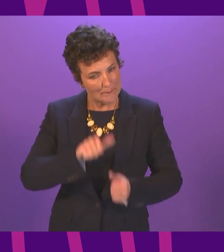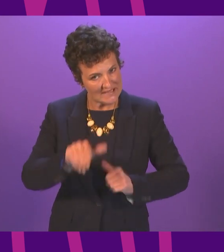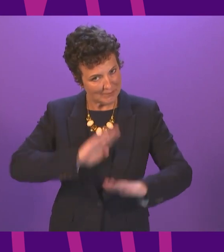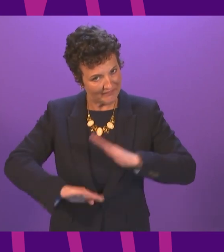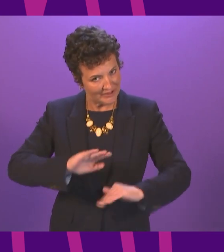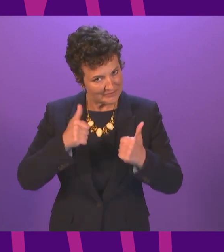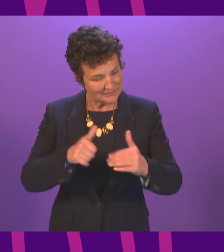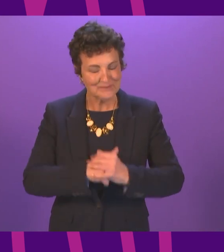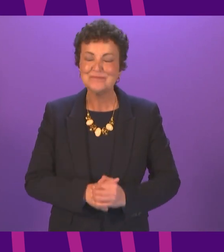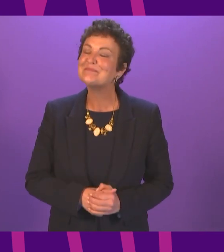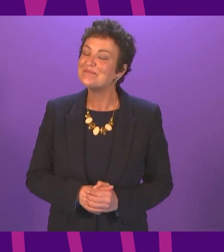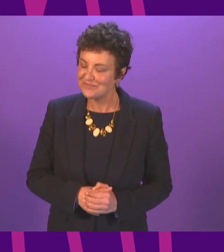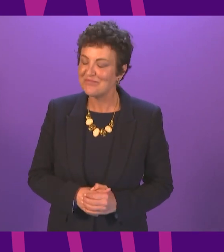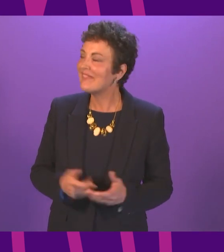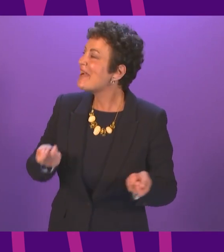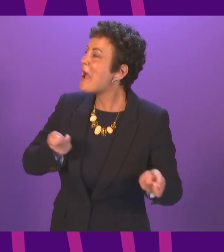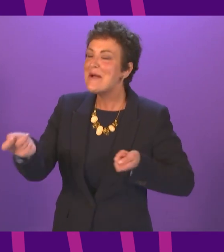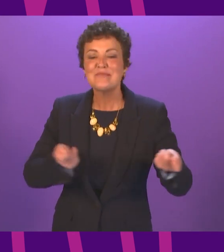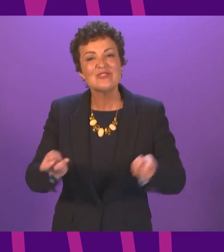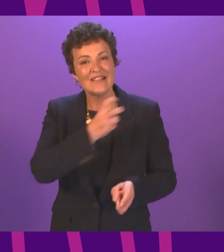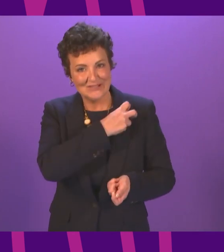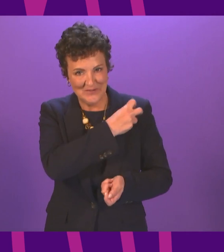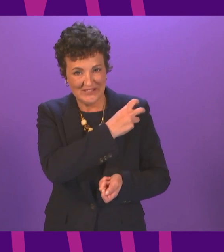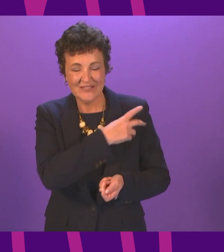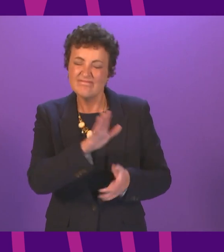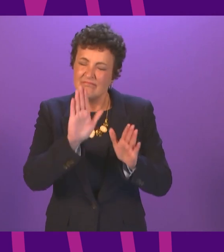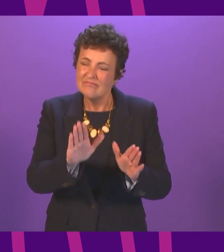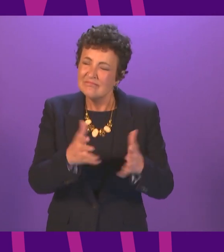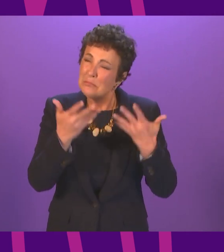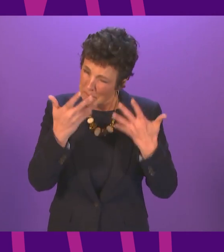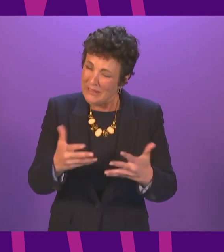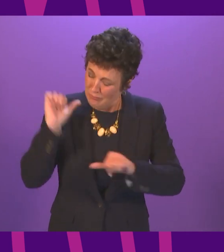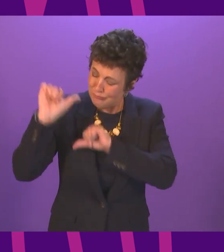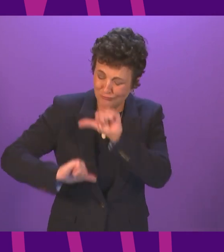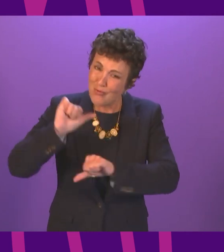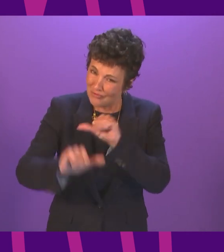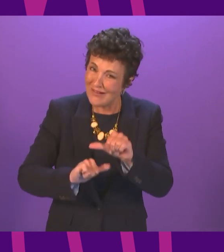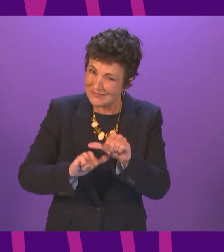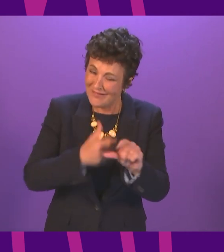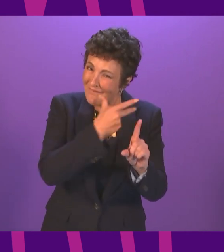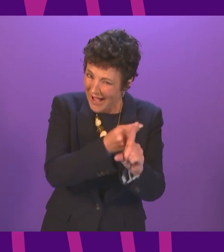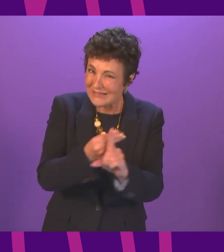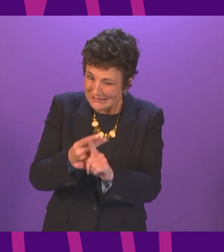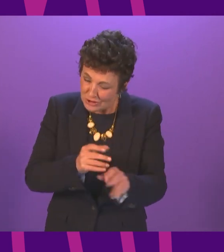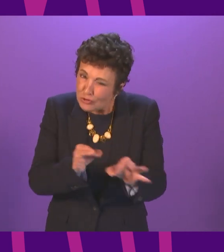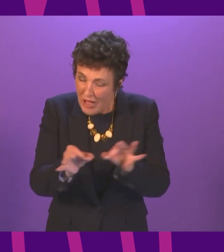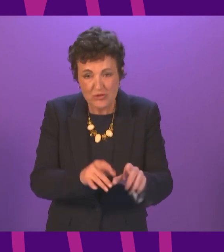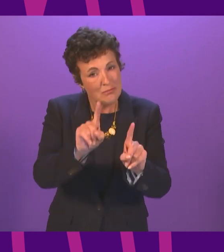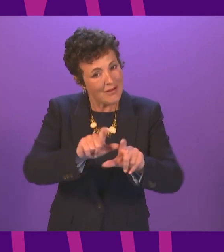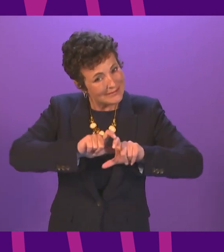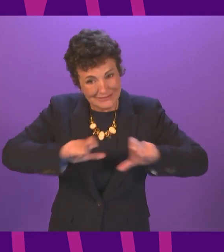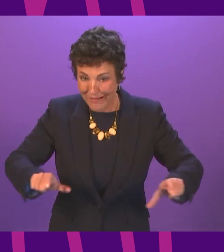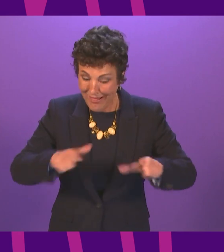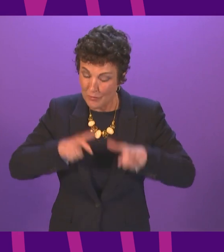Mr Kerr,-Officer, we do. Despite the progress on the vaccination strategy we must continue to be on our guard.